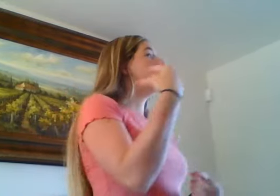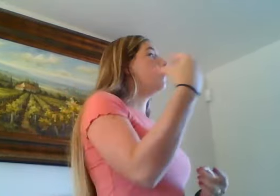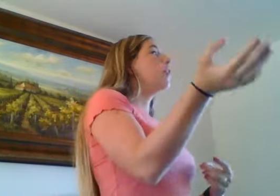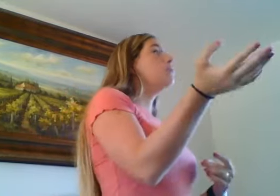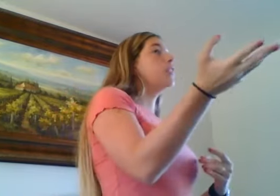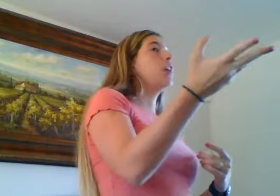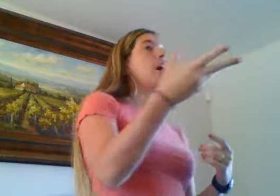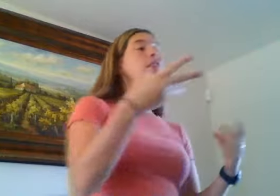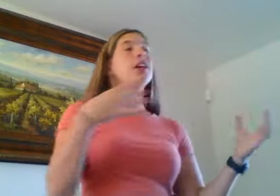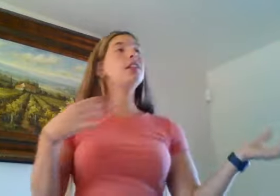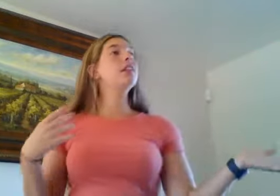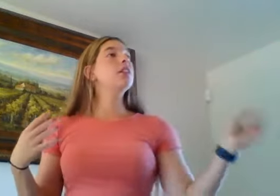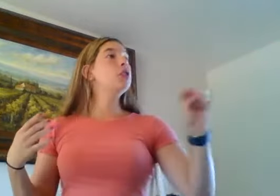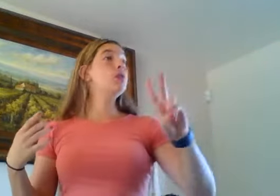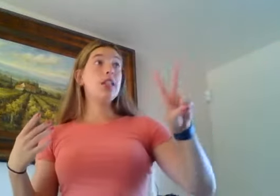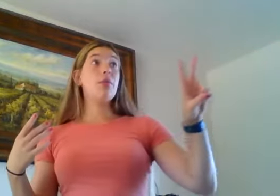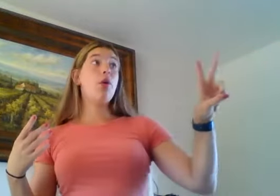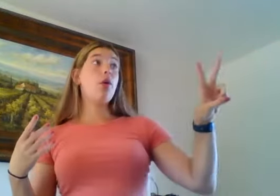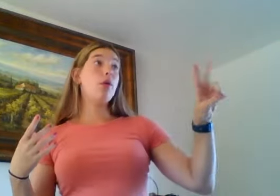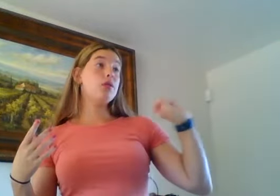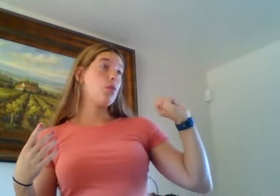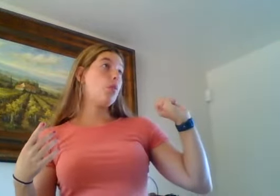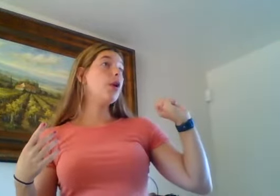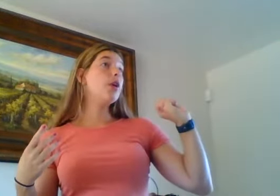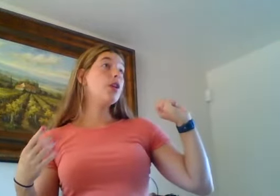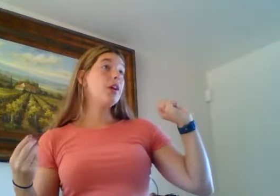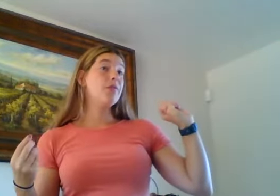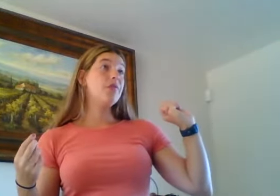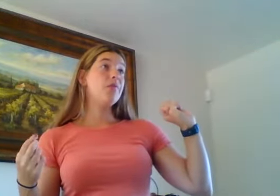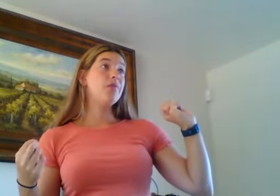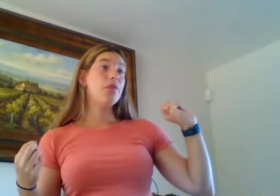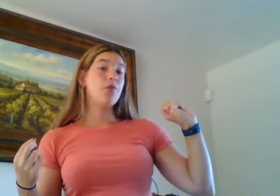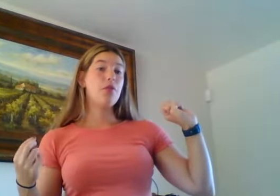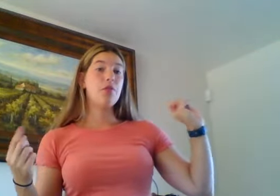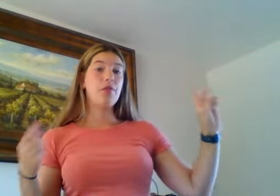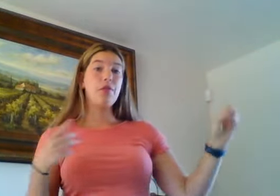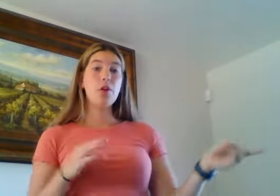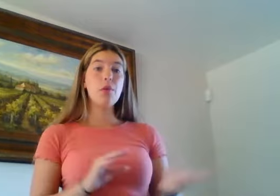verbs that you have an idea? Two syllables, word for a verb.